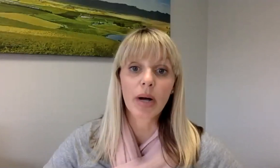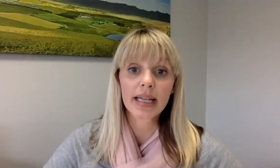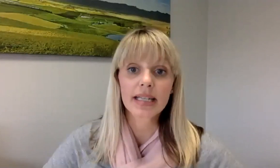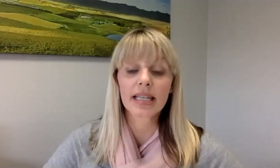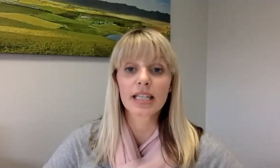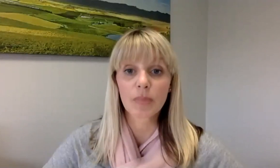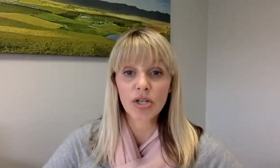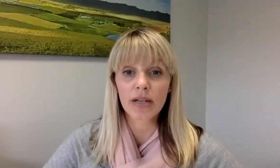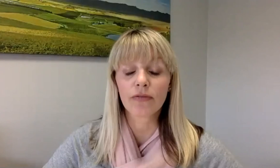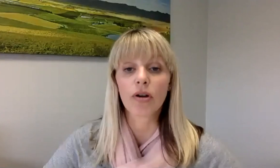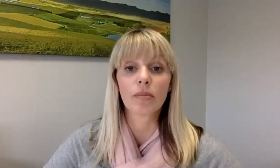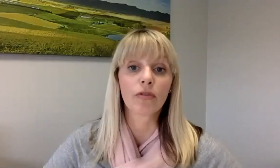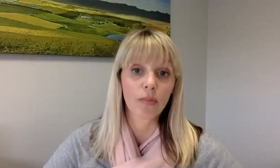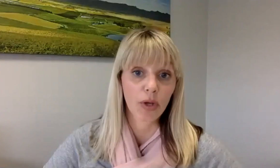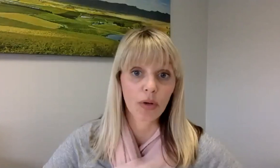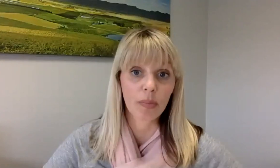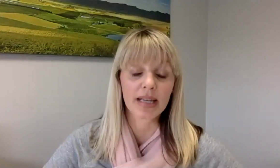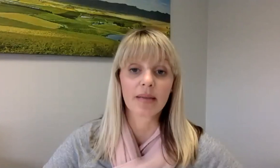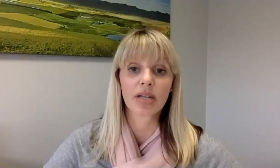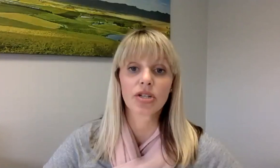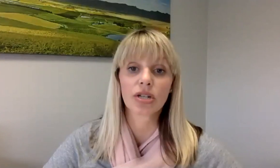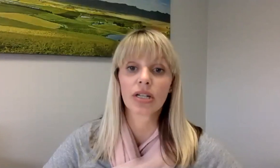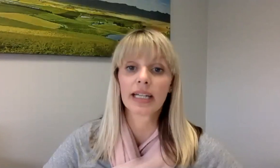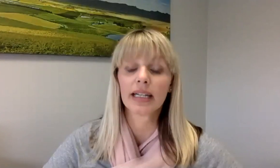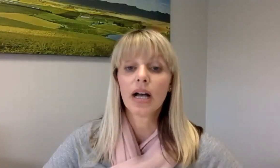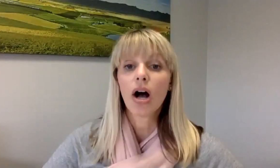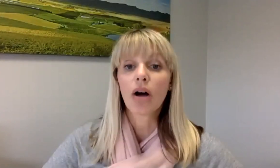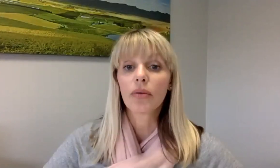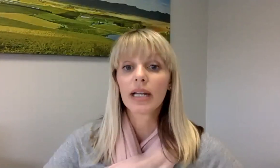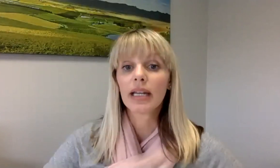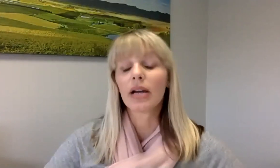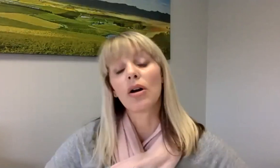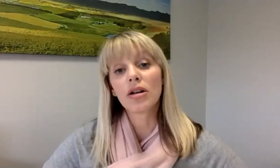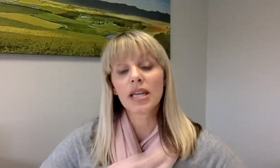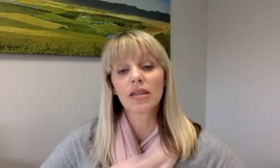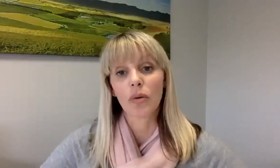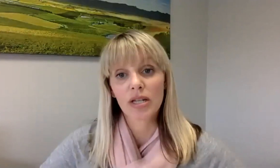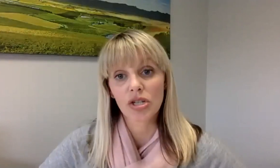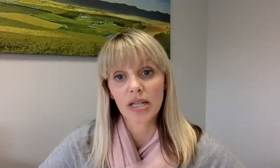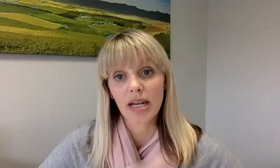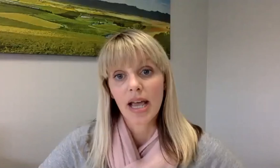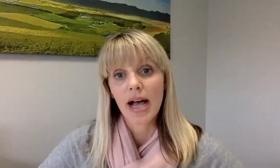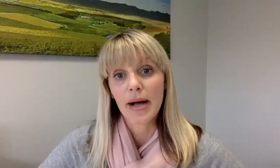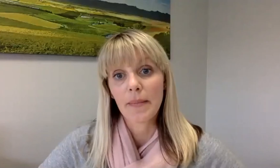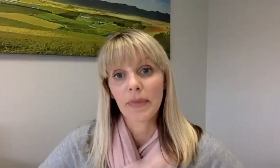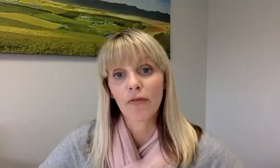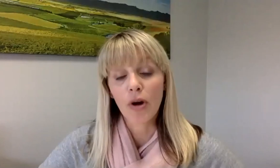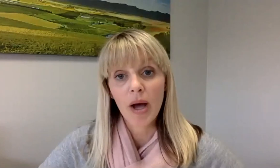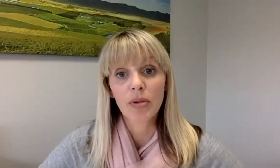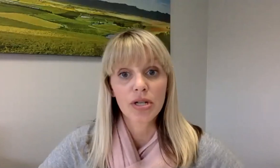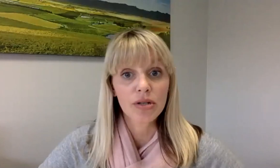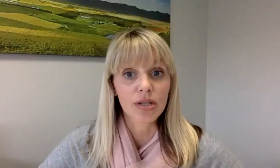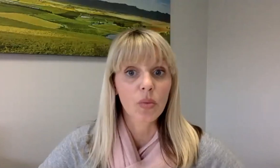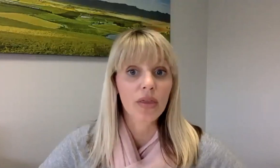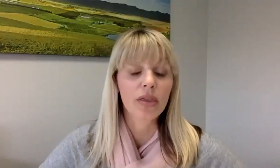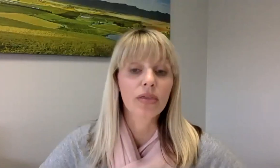buyers, especially from Europe, as I mentioned earlier, are really asking the question from